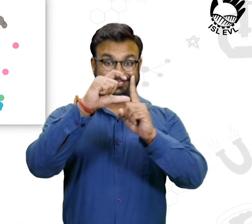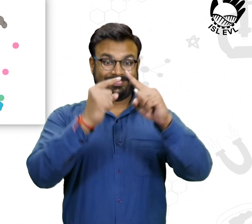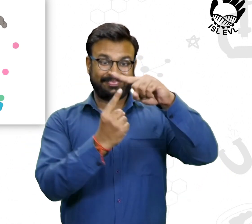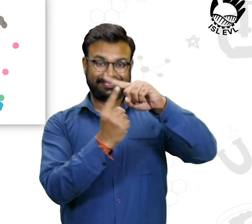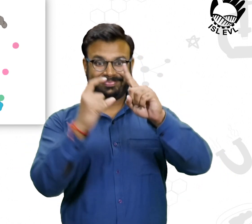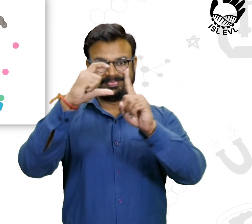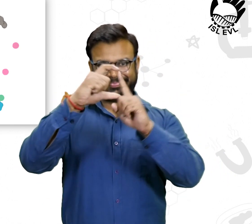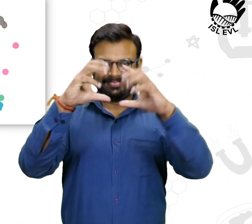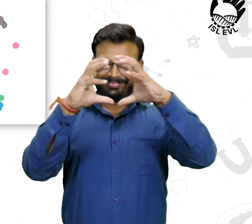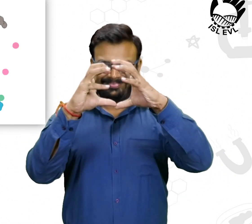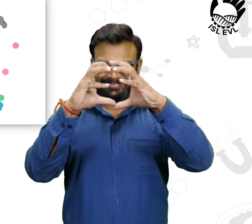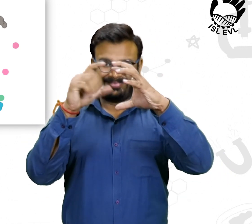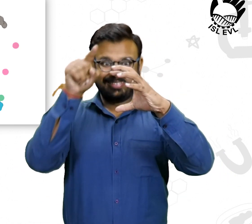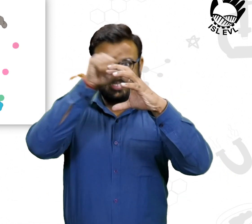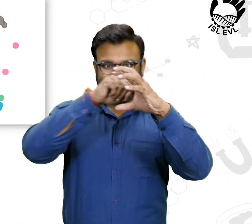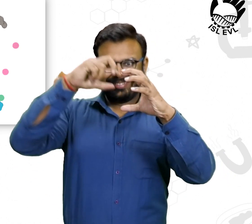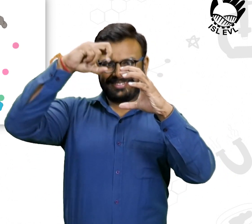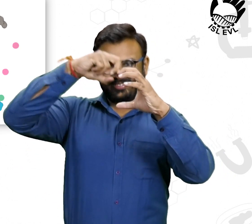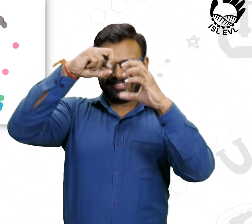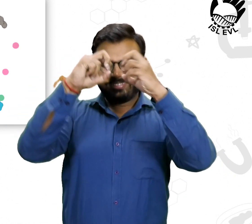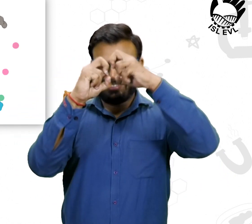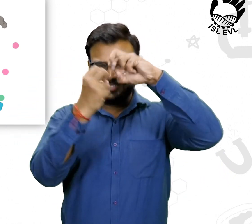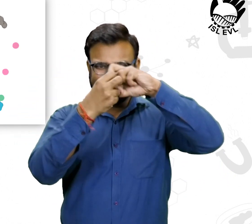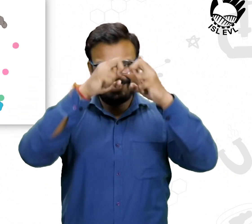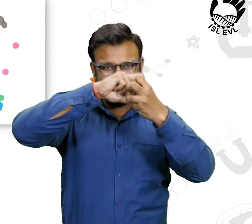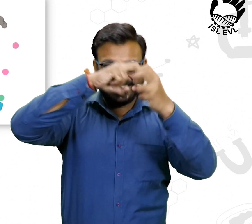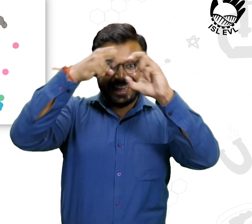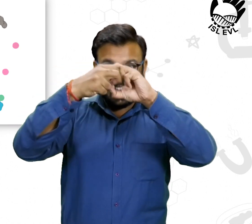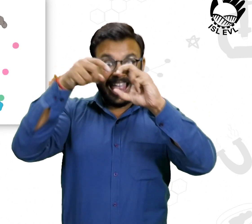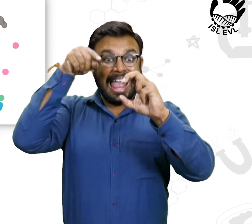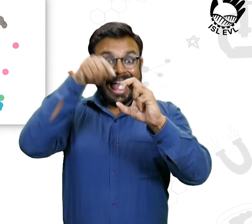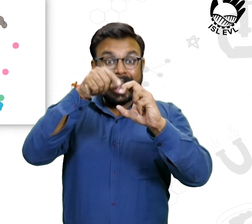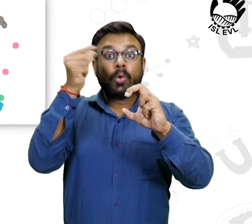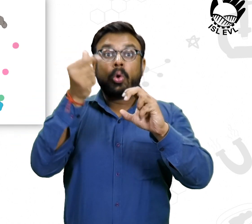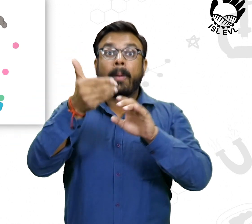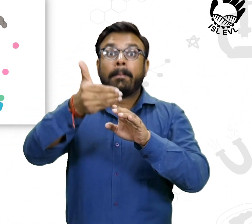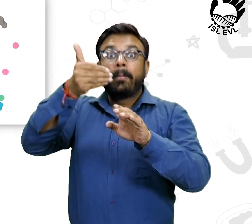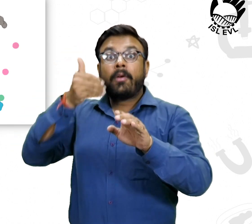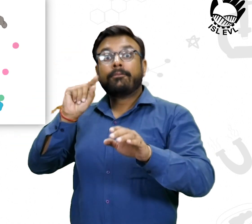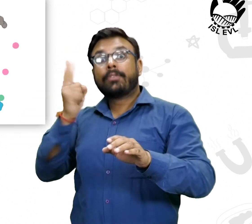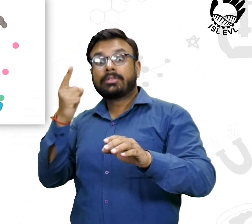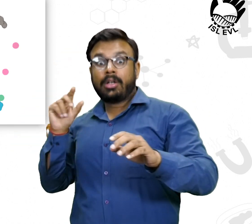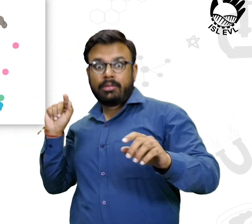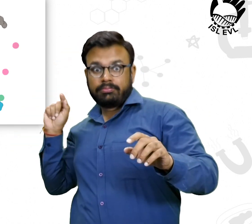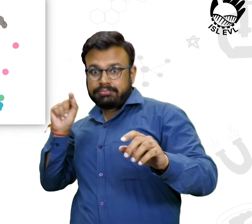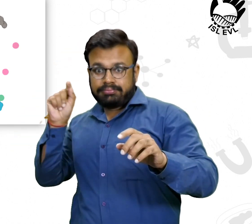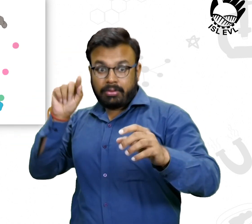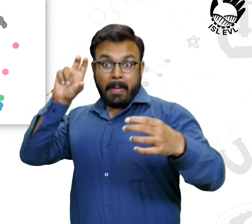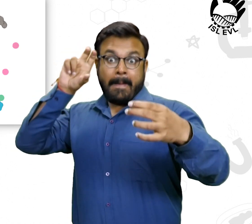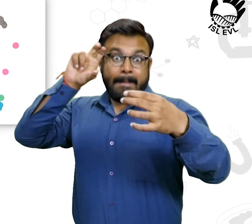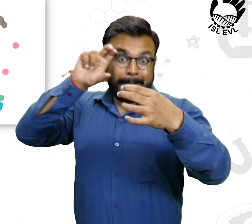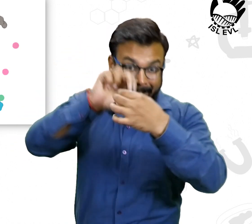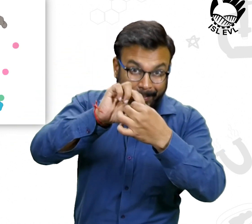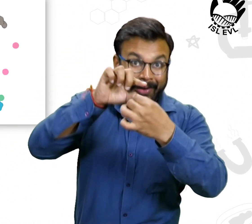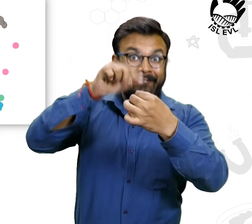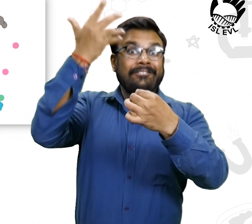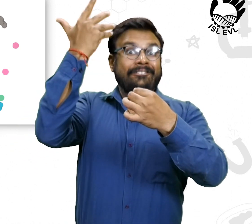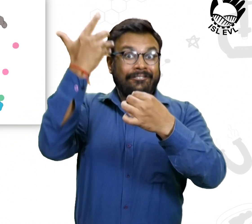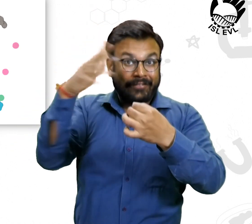The former fits into a specific pocket on the DTD, while the latter doesn't.